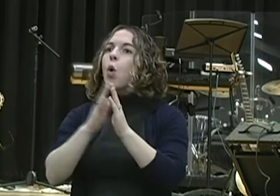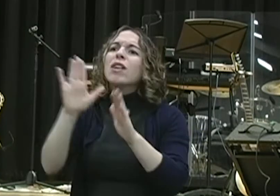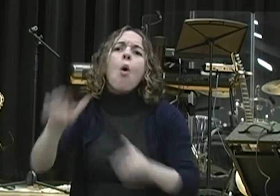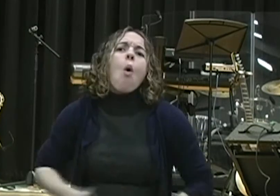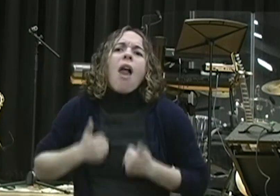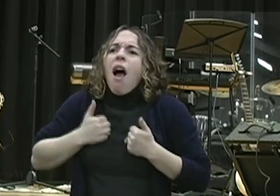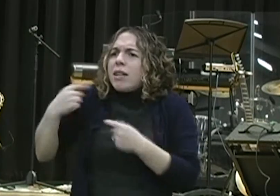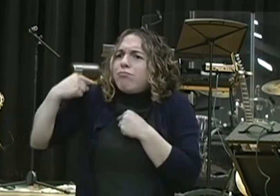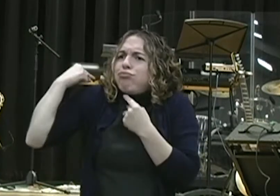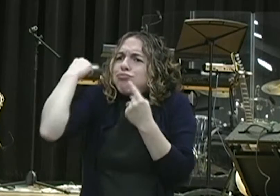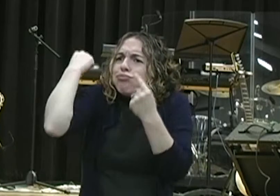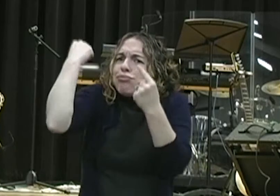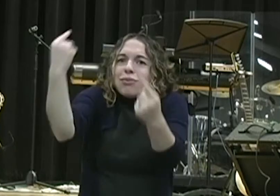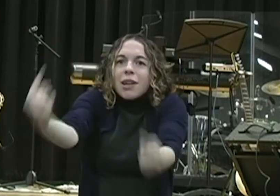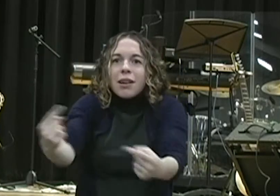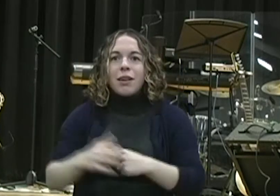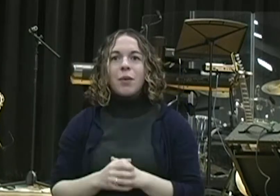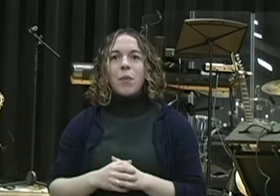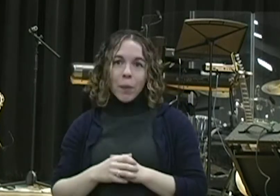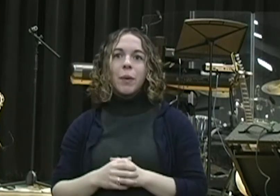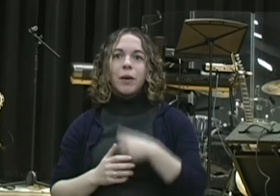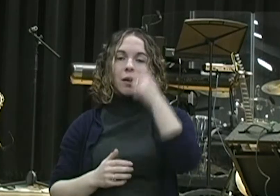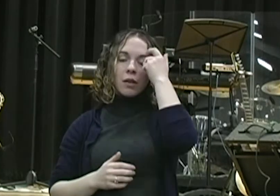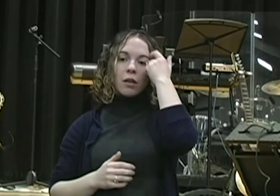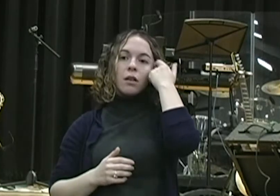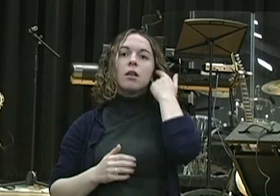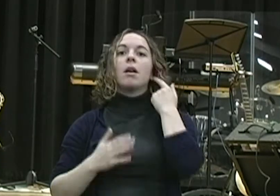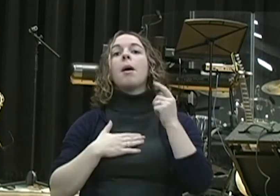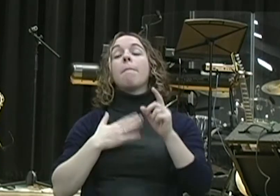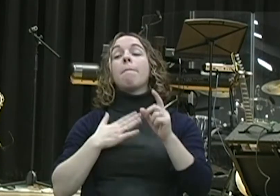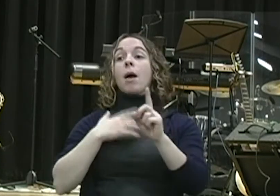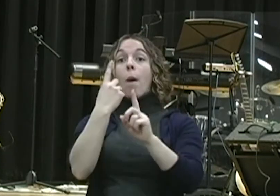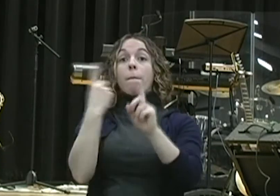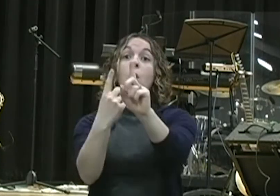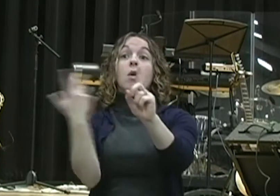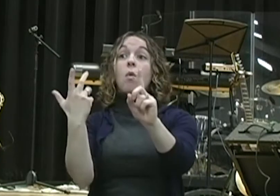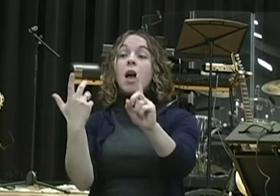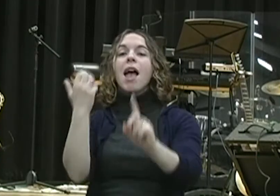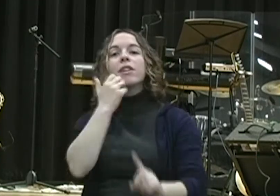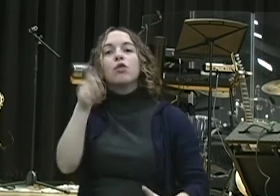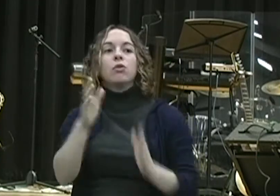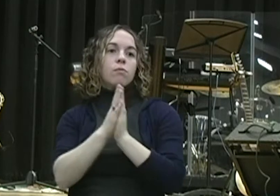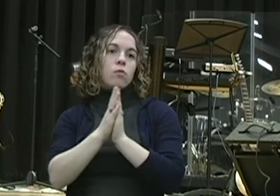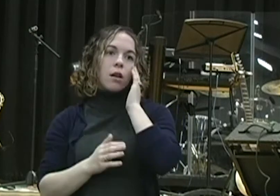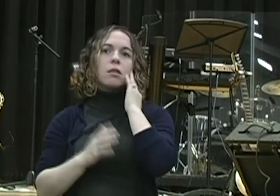first one is practice consistent prayer. Have daily prayer goals. Let me tell you, if you wait for your schedule